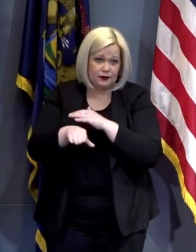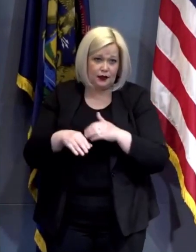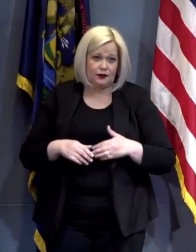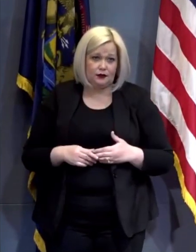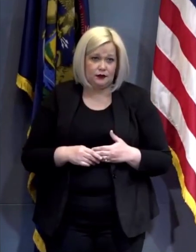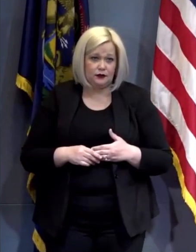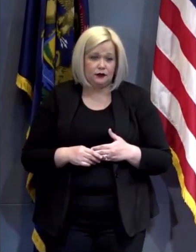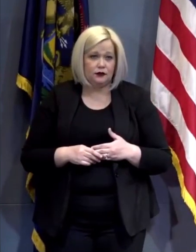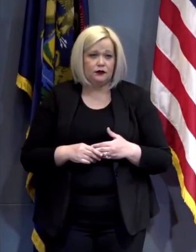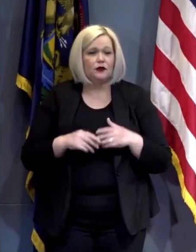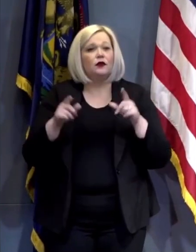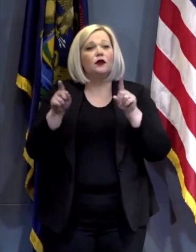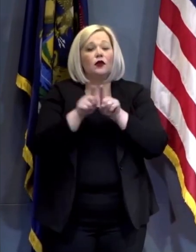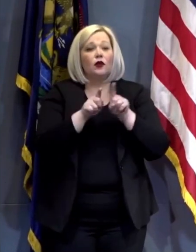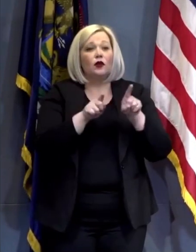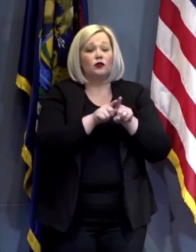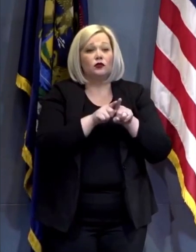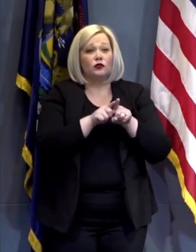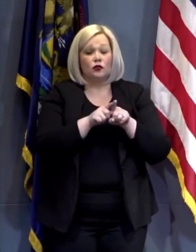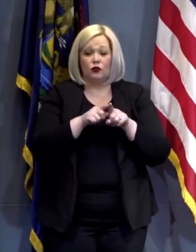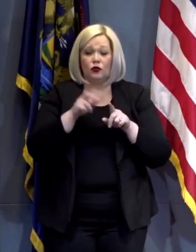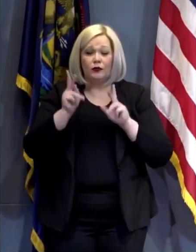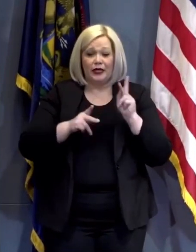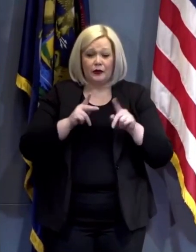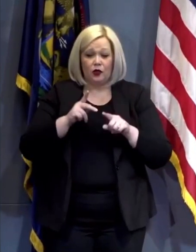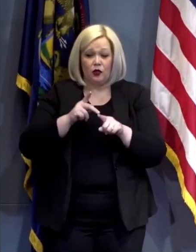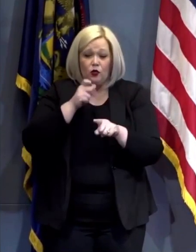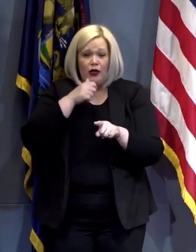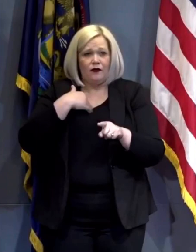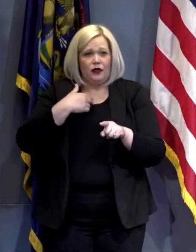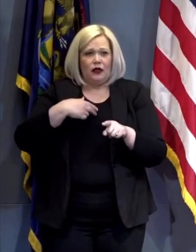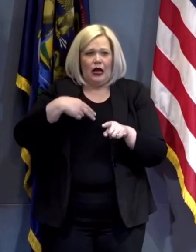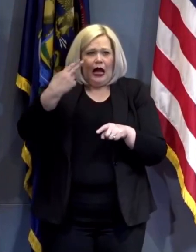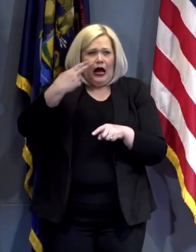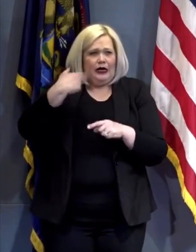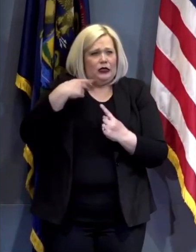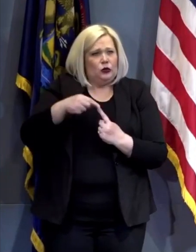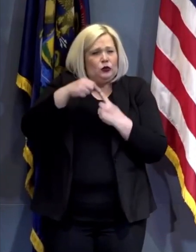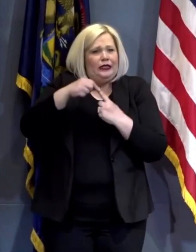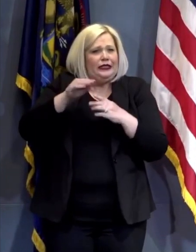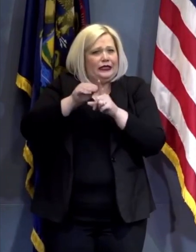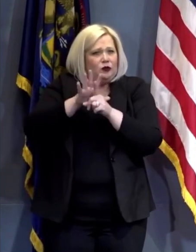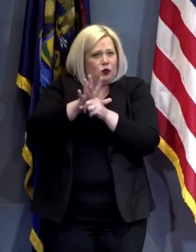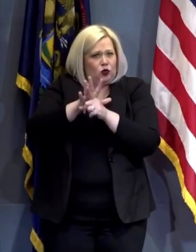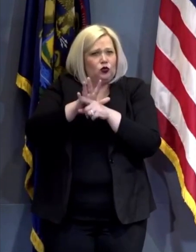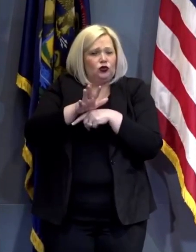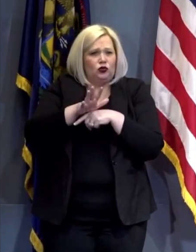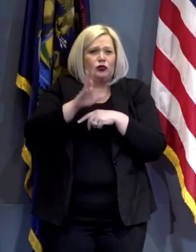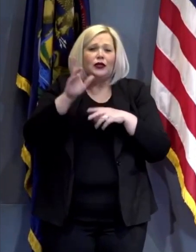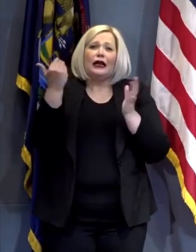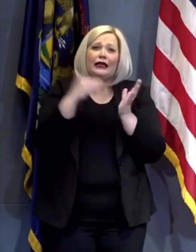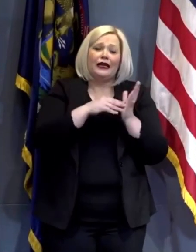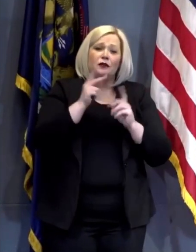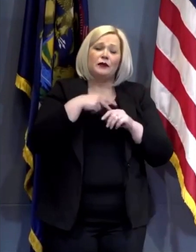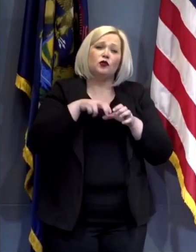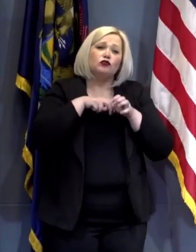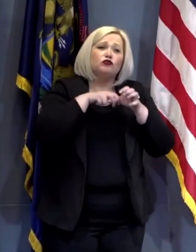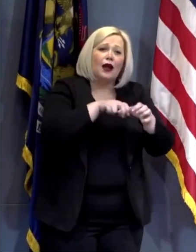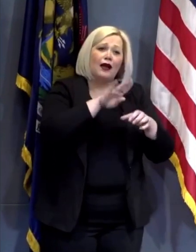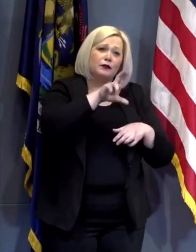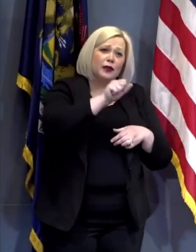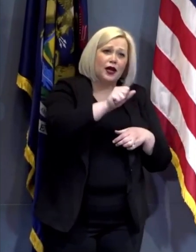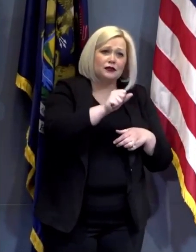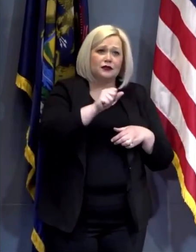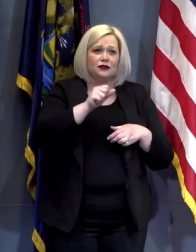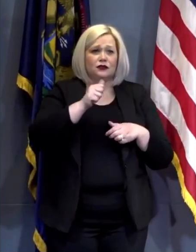that address that address people with highly and unique exposure. Again the public transportation riders drivers